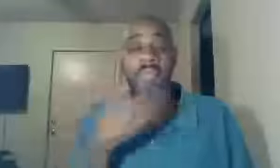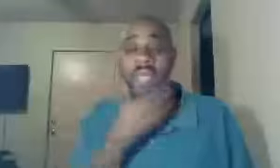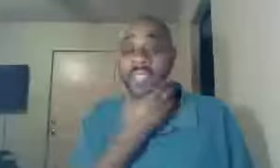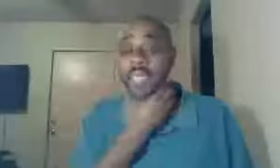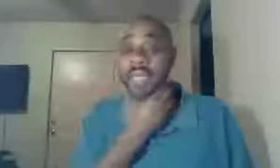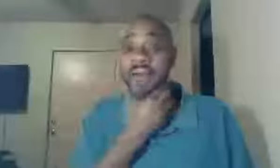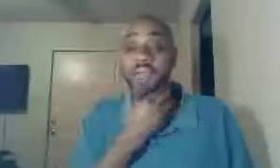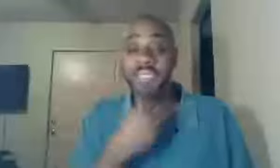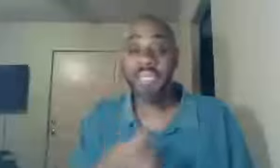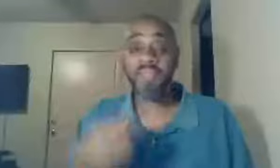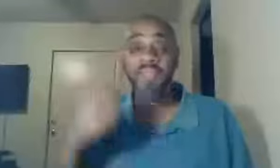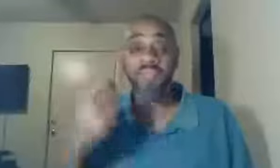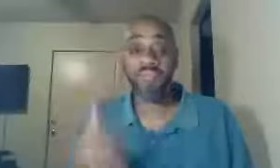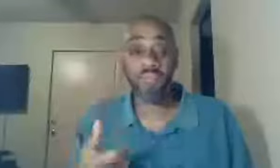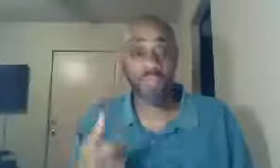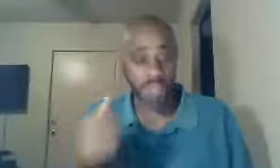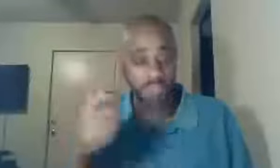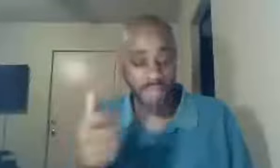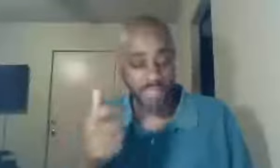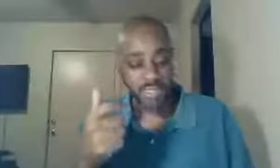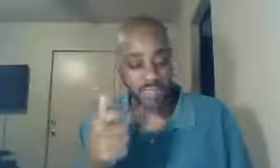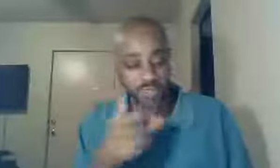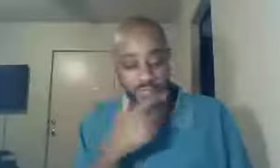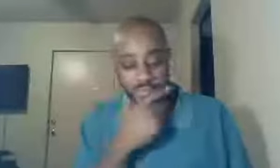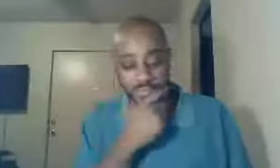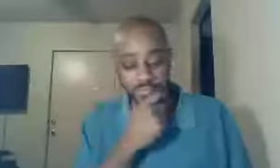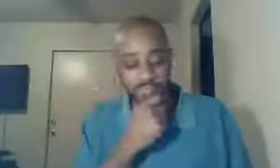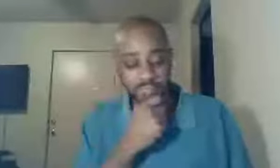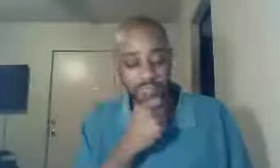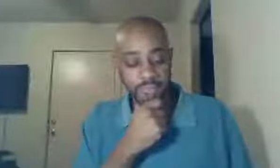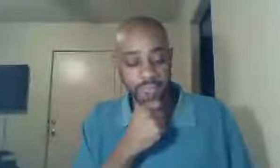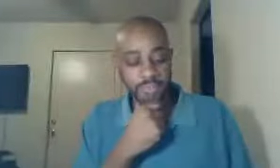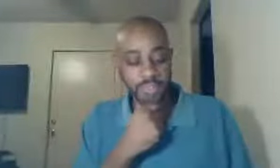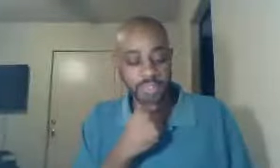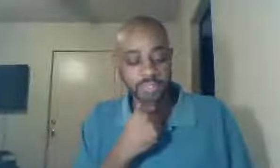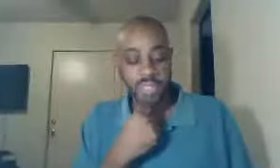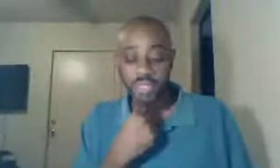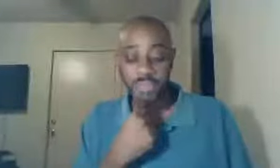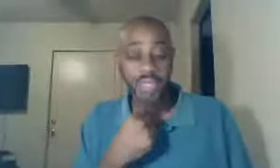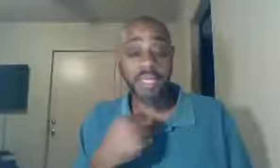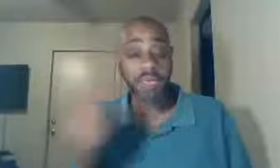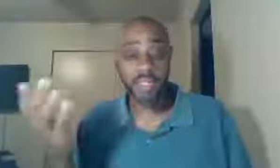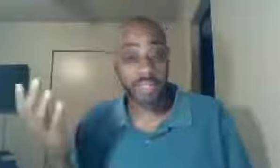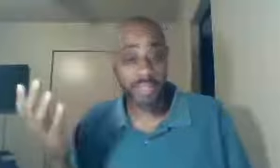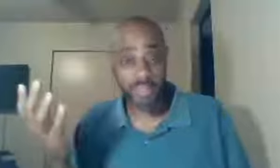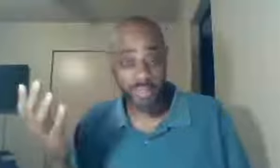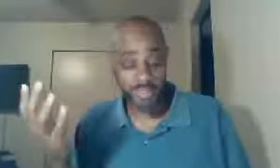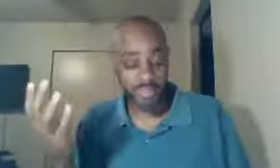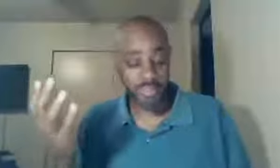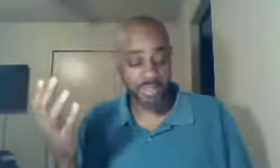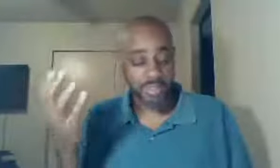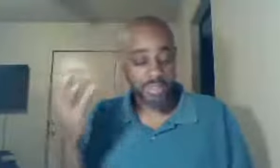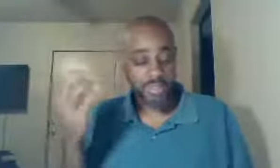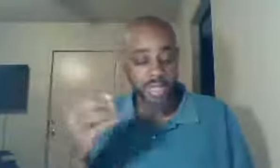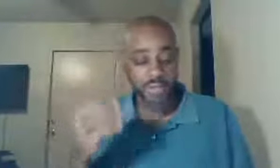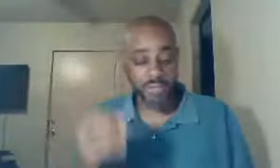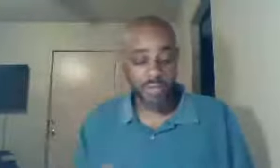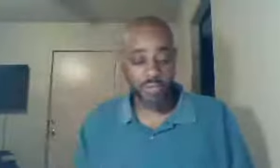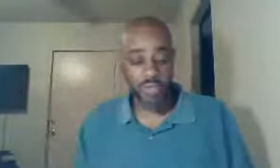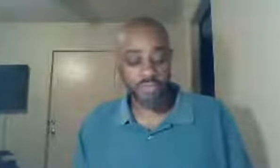and they are receiving, the full effect of the scripture, is faith coming by hearing, hearing by the word of